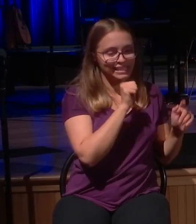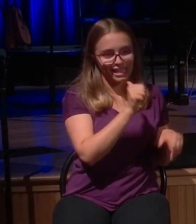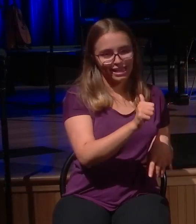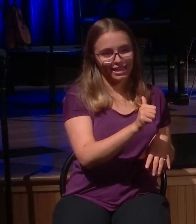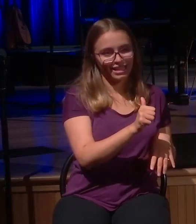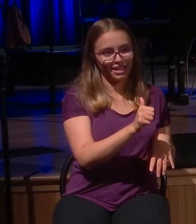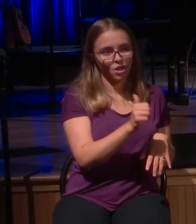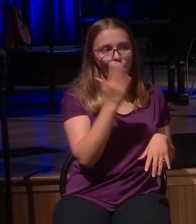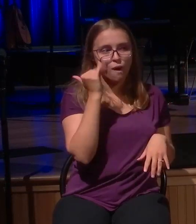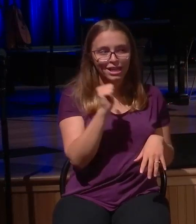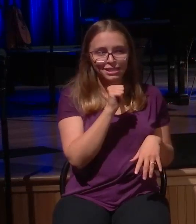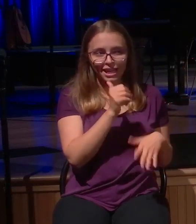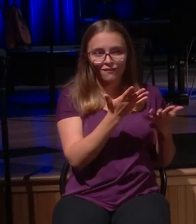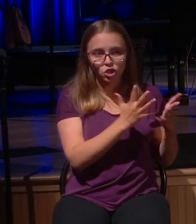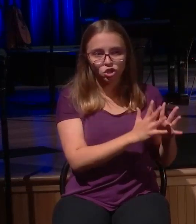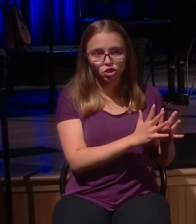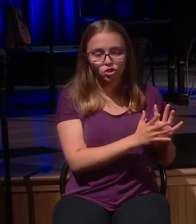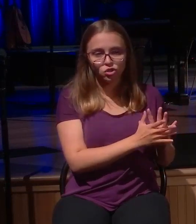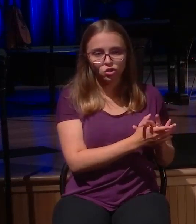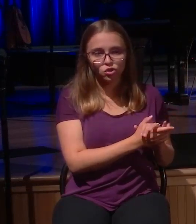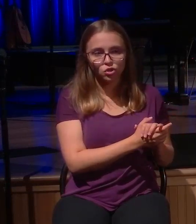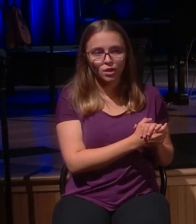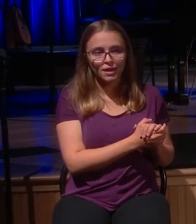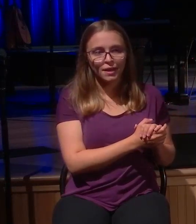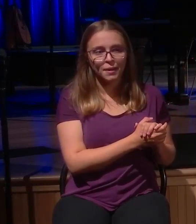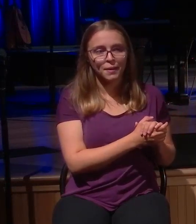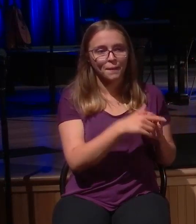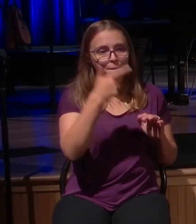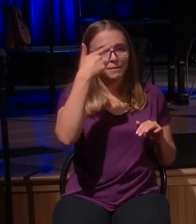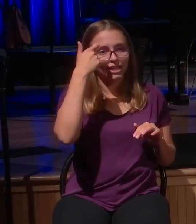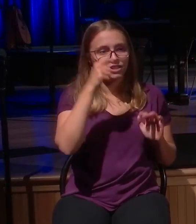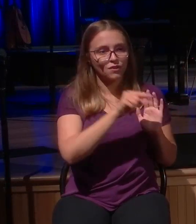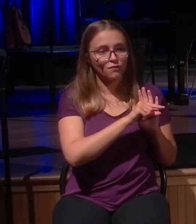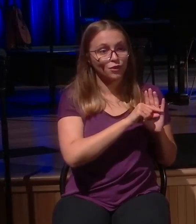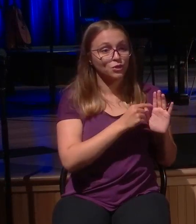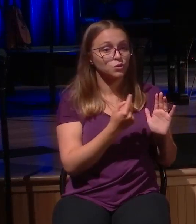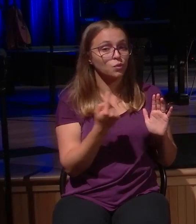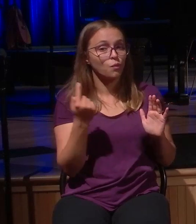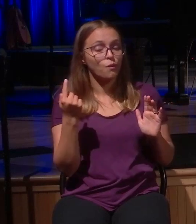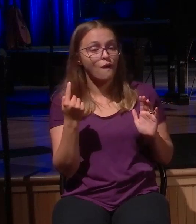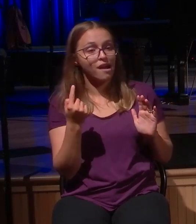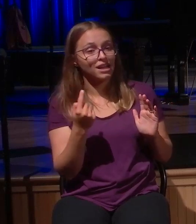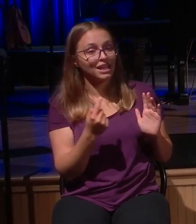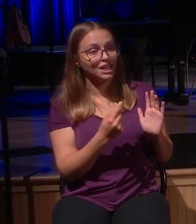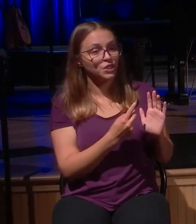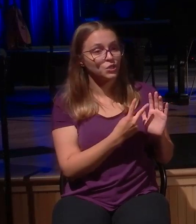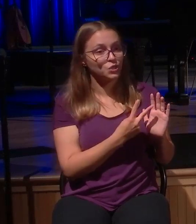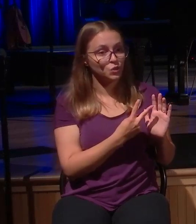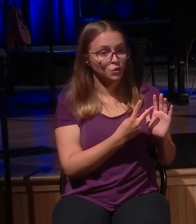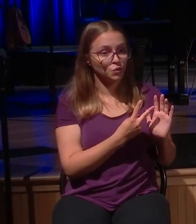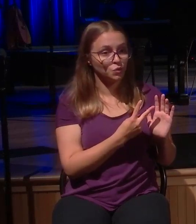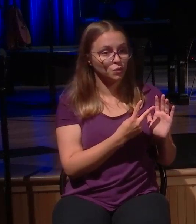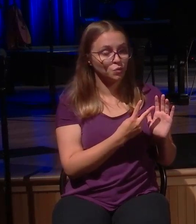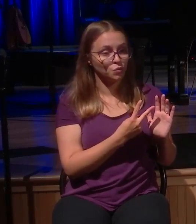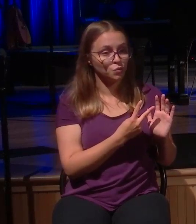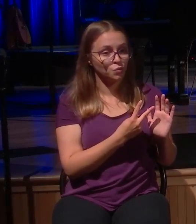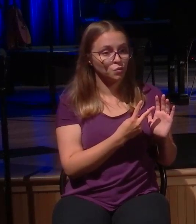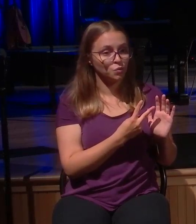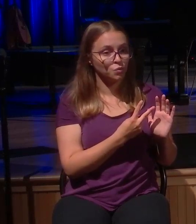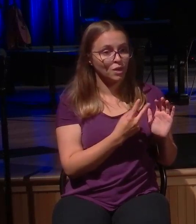It's not over because of verse 1 and verse 2. Because the whole point of the parables is told as an indictment against